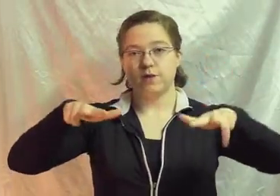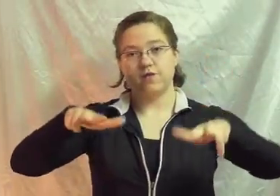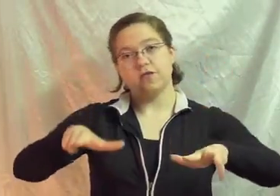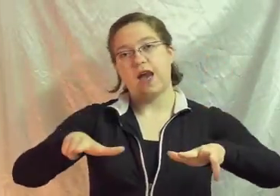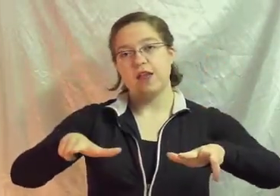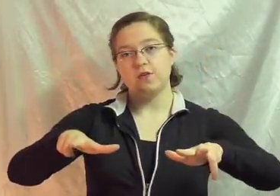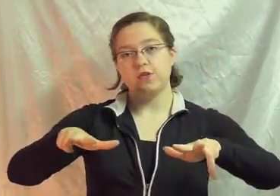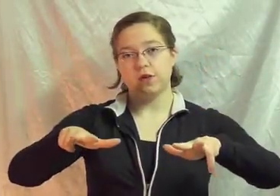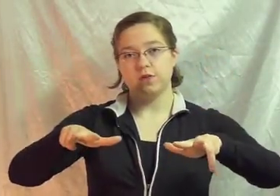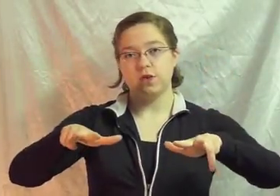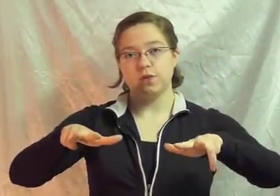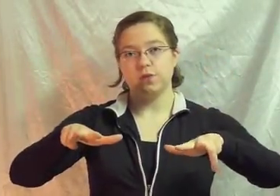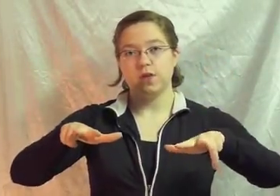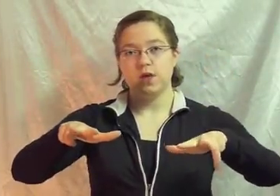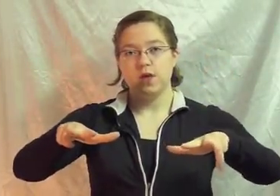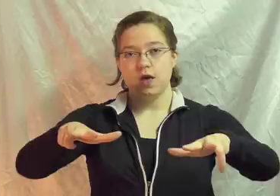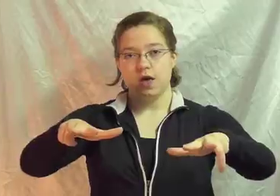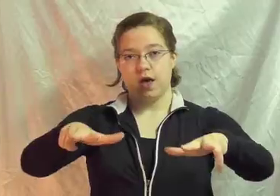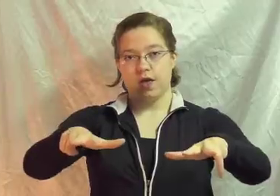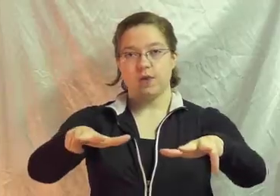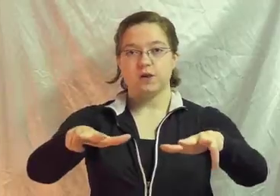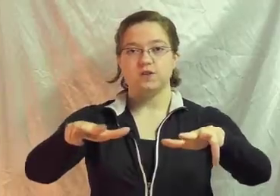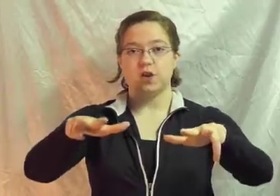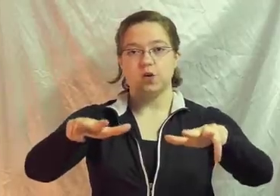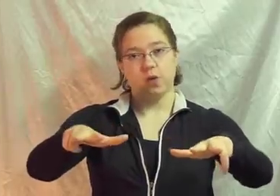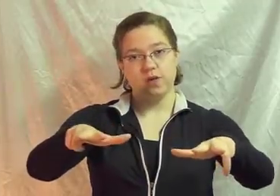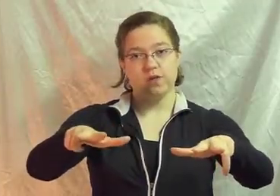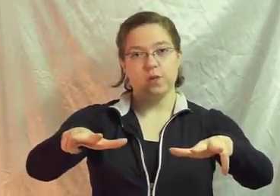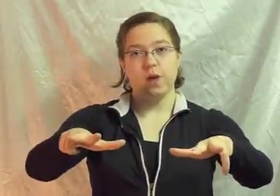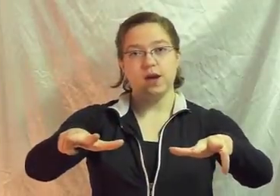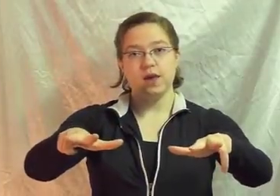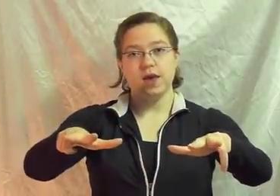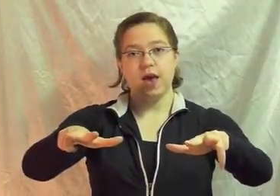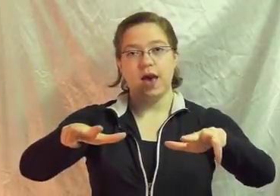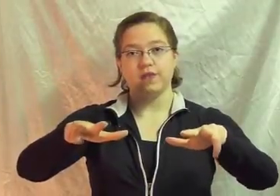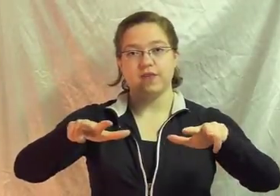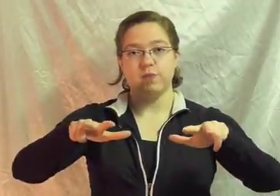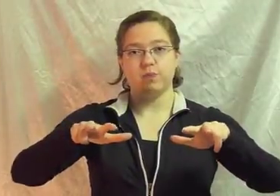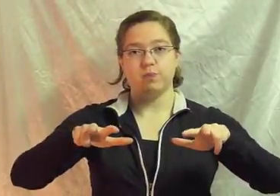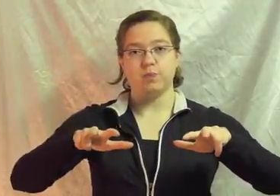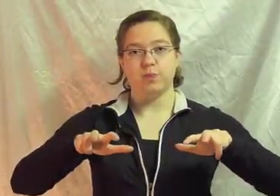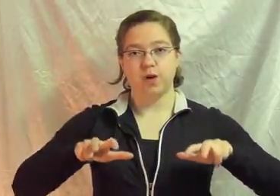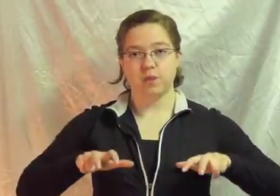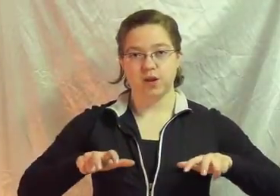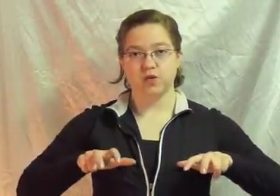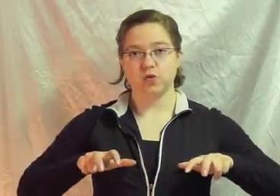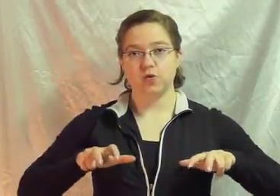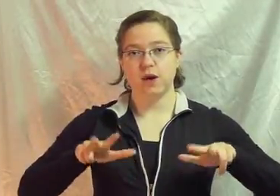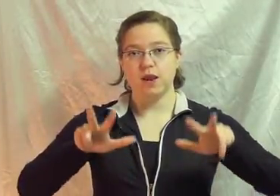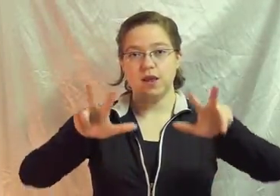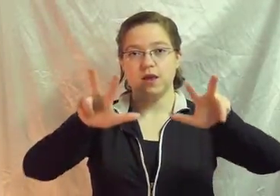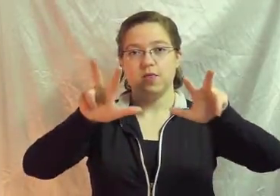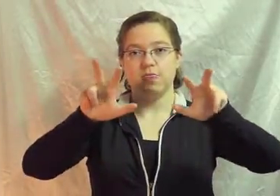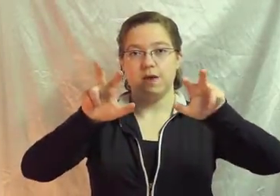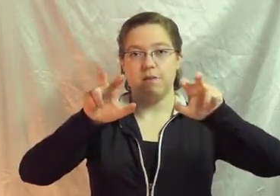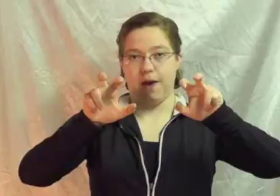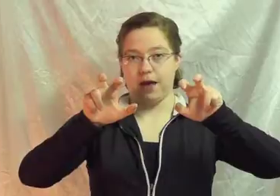to be flat in front of you And they're going to start away from your body As they come in toward your body They bend